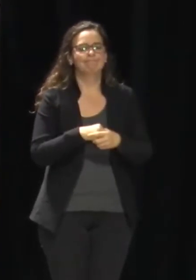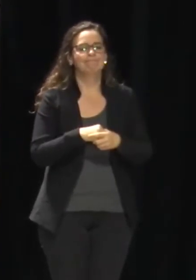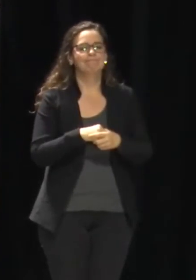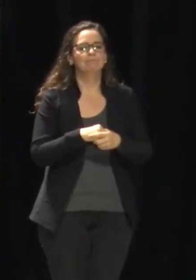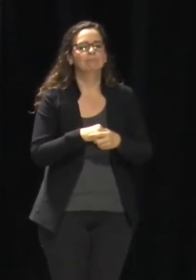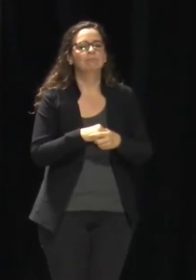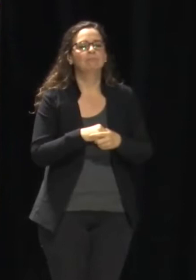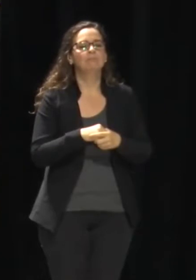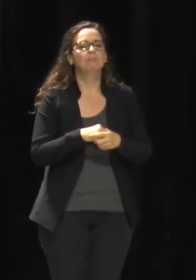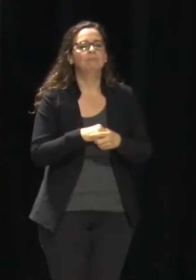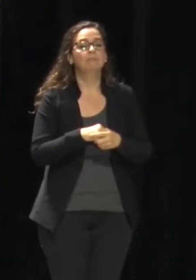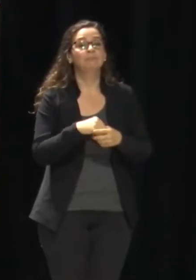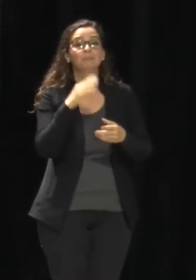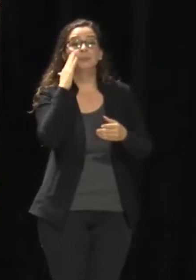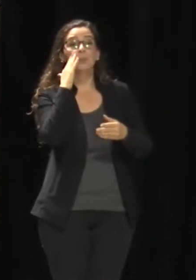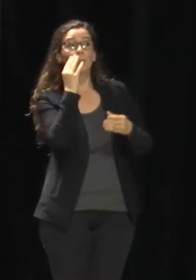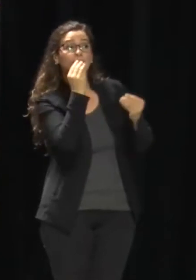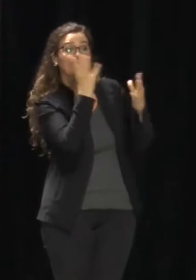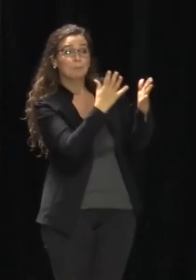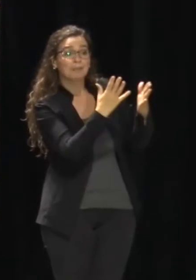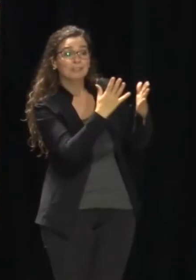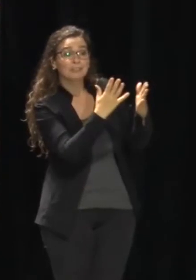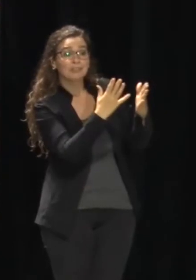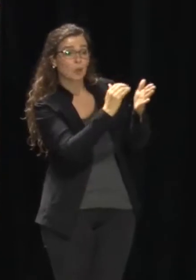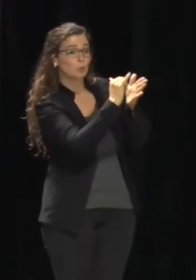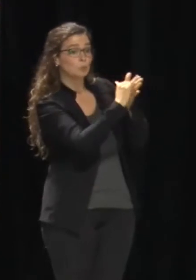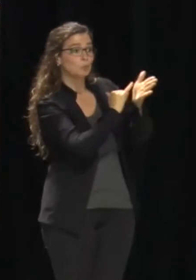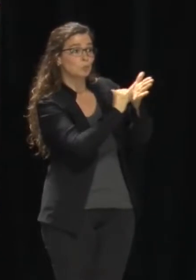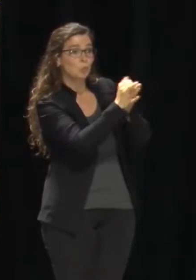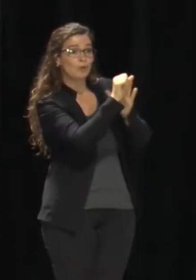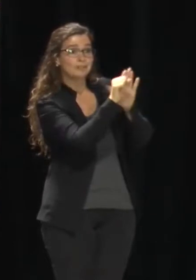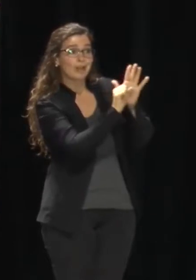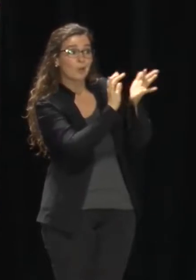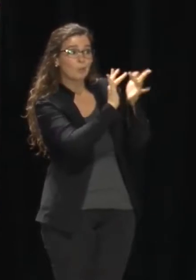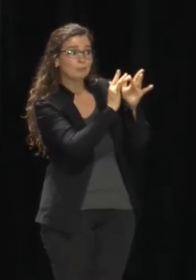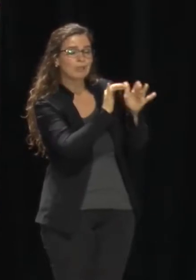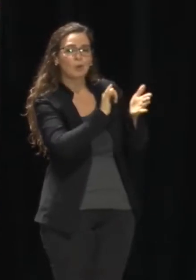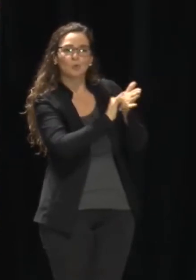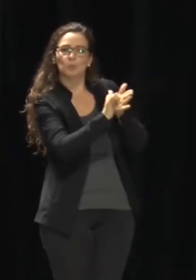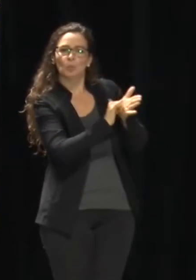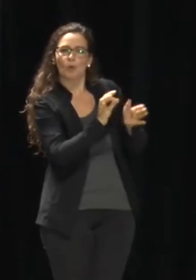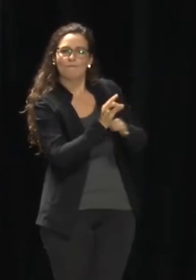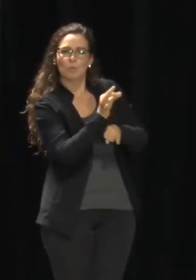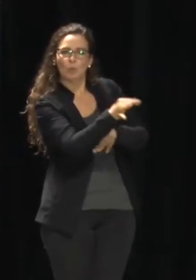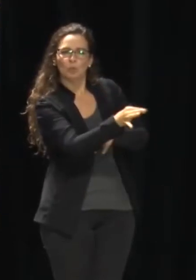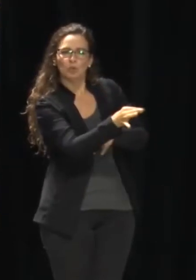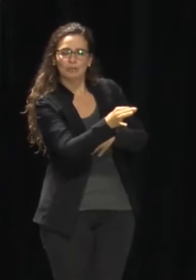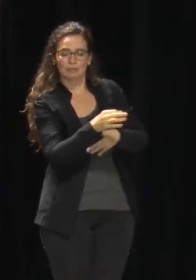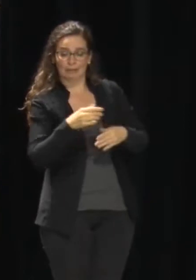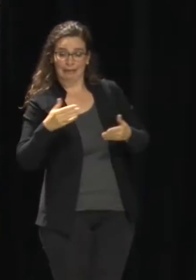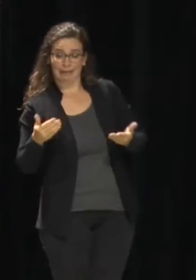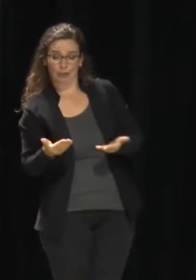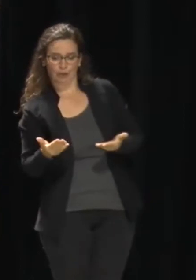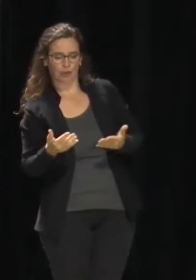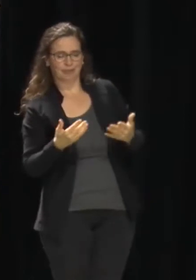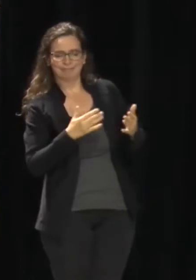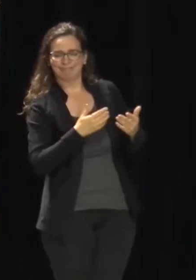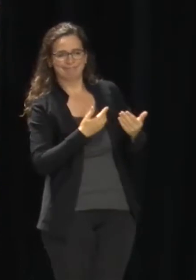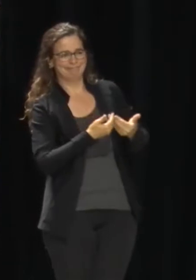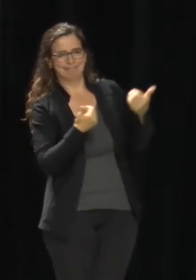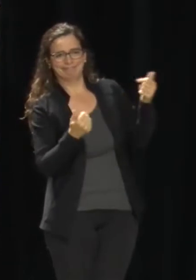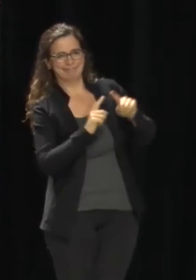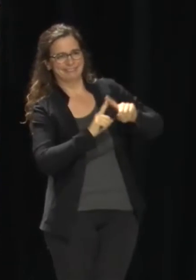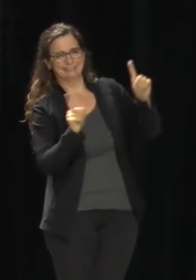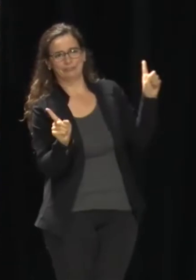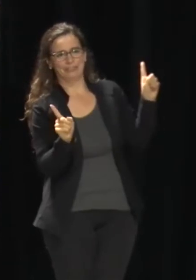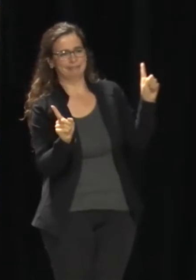different from New York forward. Think about a college student that is from Onondaga